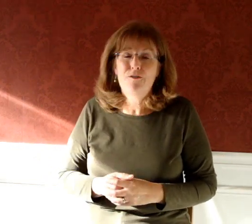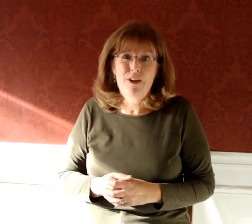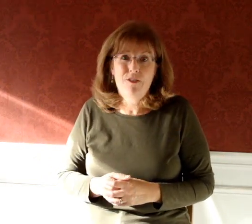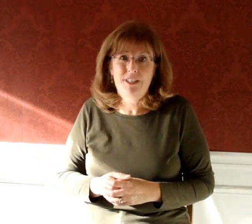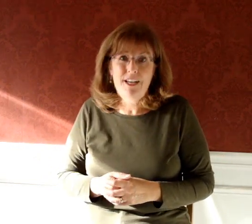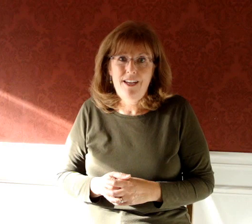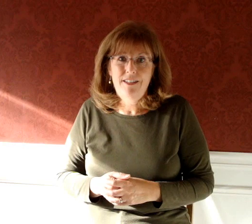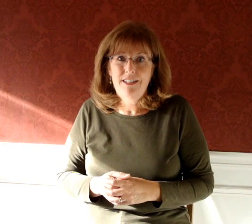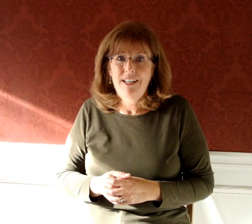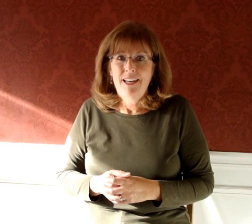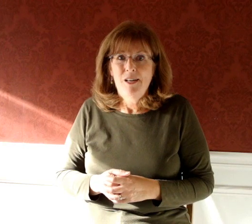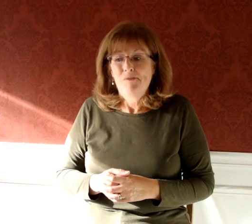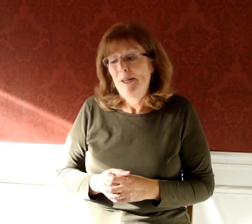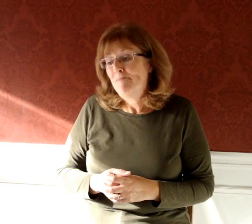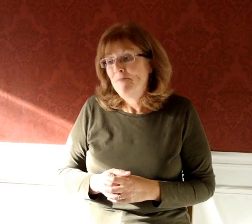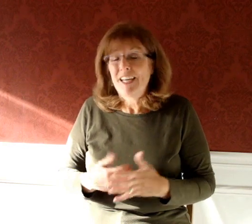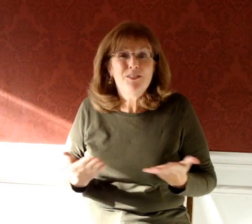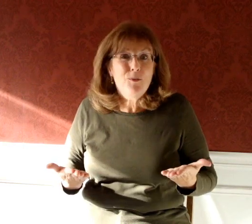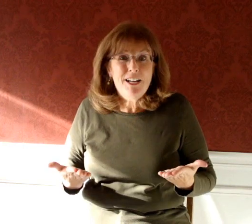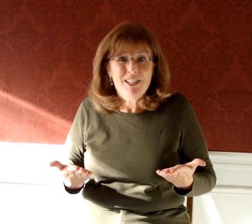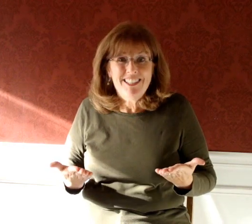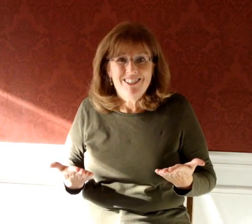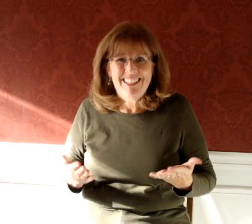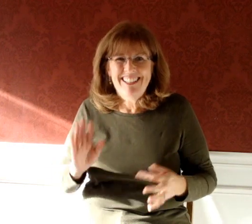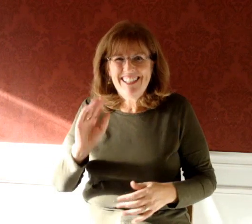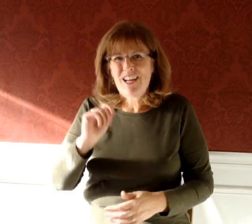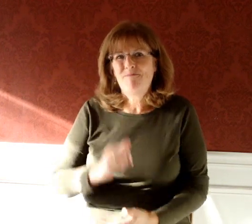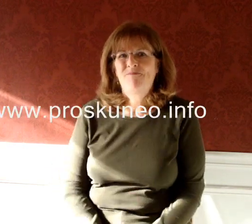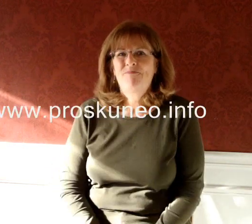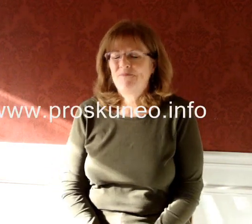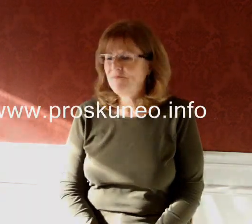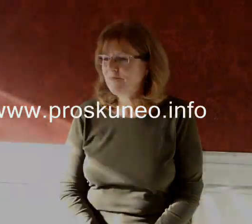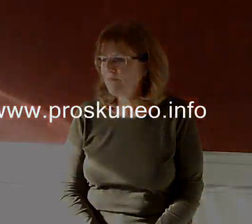favorite signs. But, thanks for watching. See you next time. you You